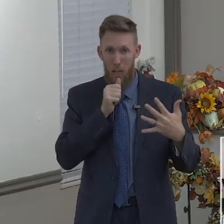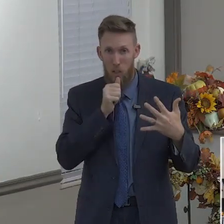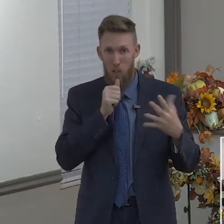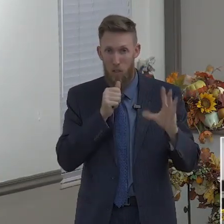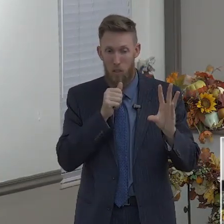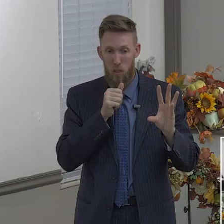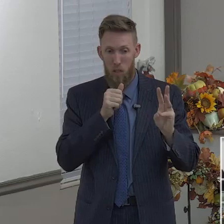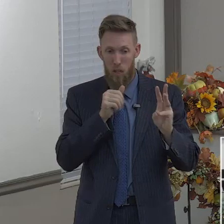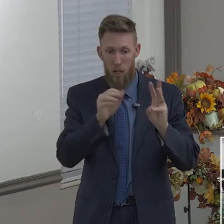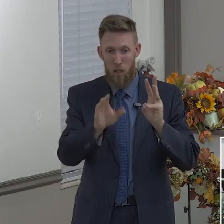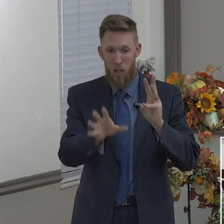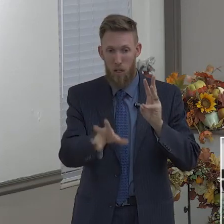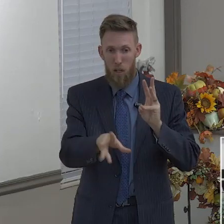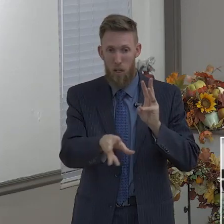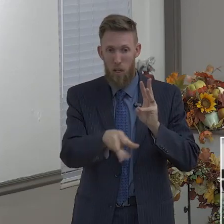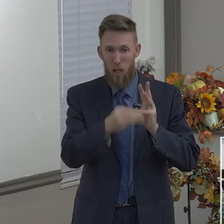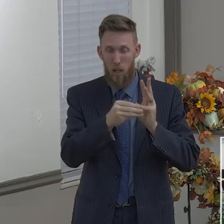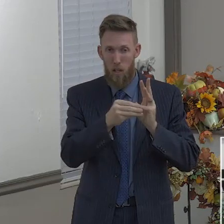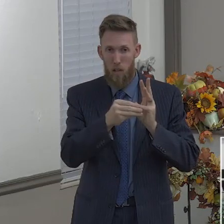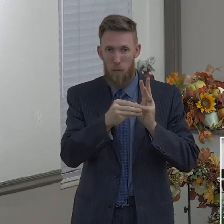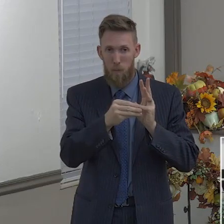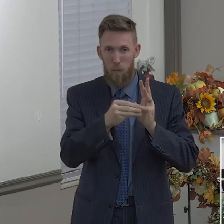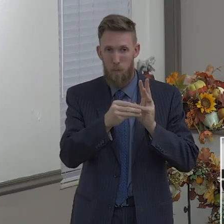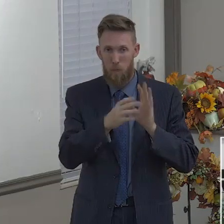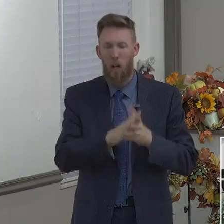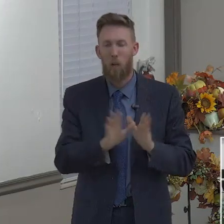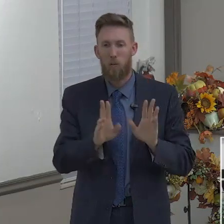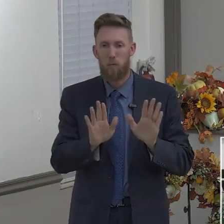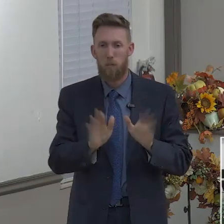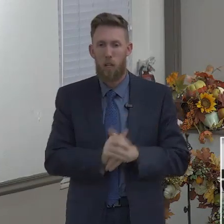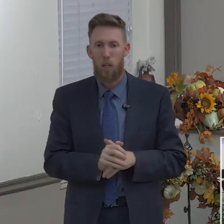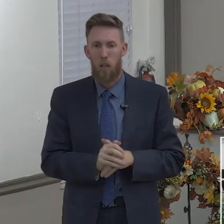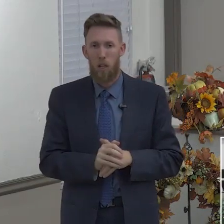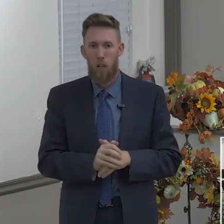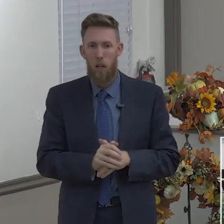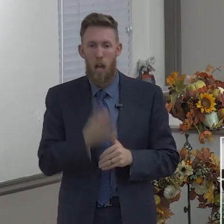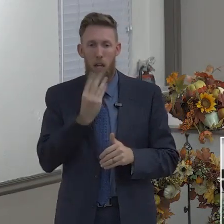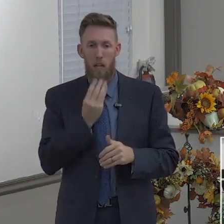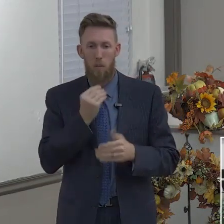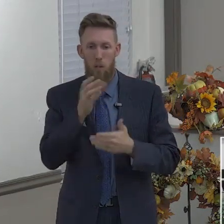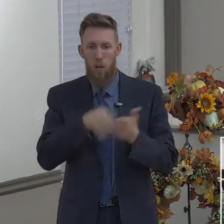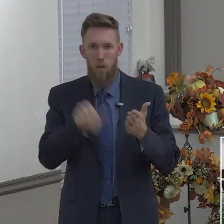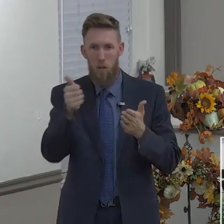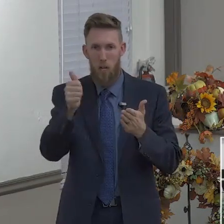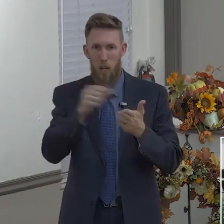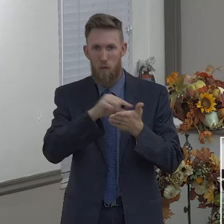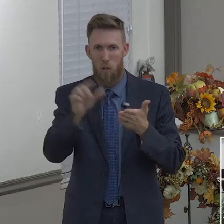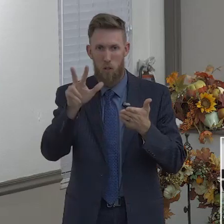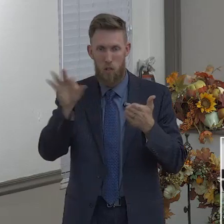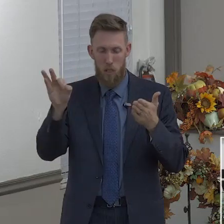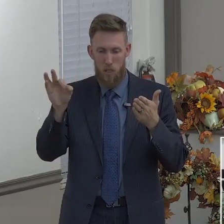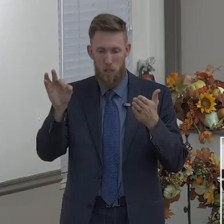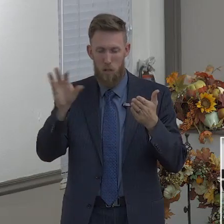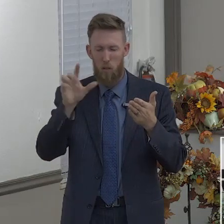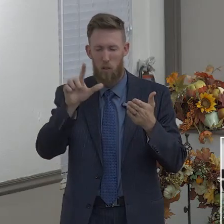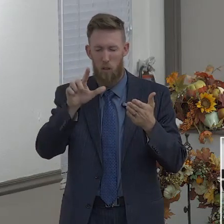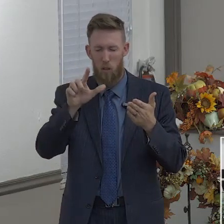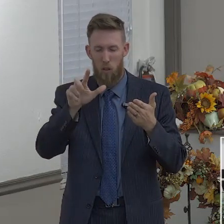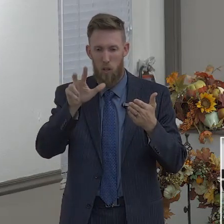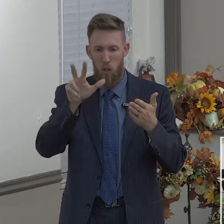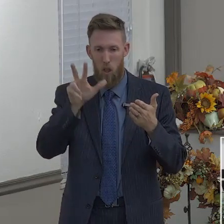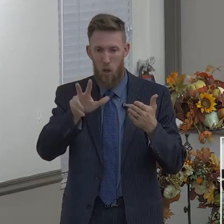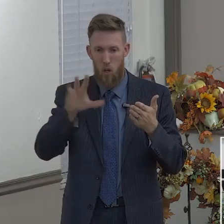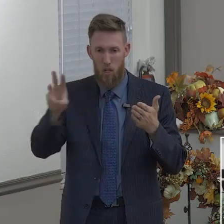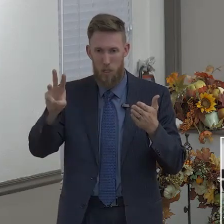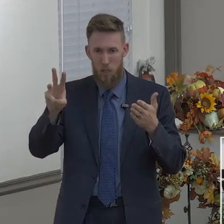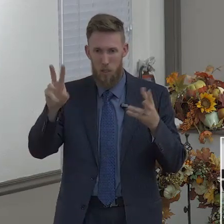Patience. Hebrews 10.36 says this. This is a verse that I claimed when I was in Bible college as a promise.